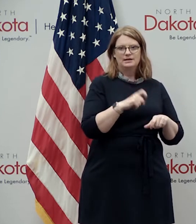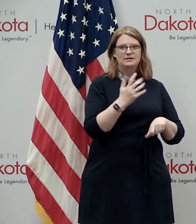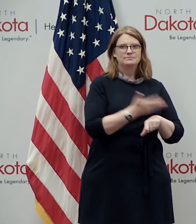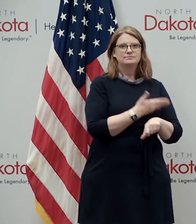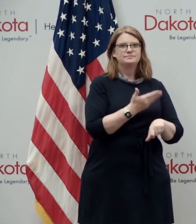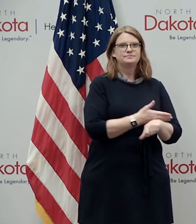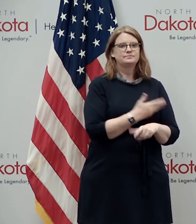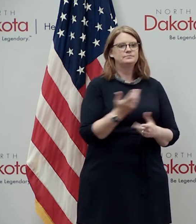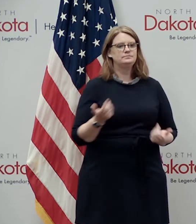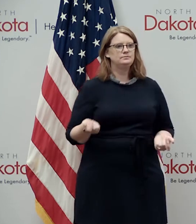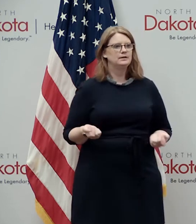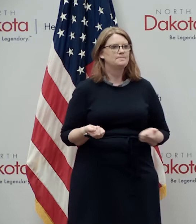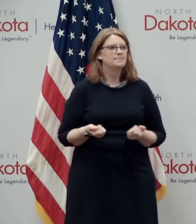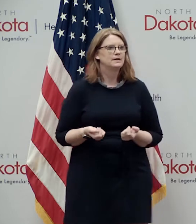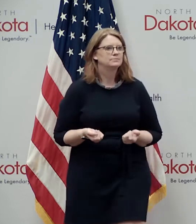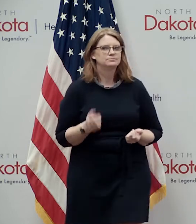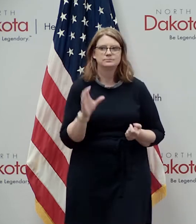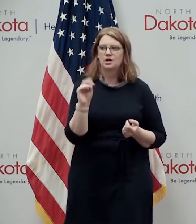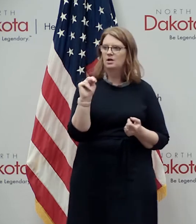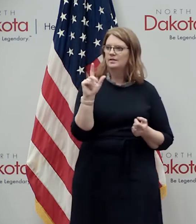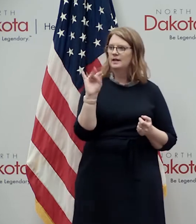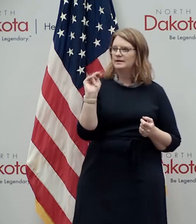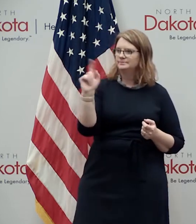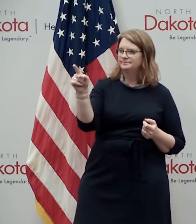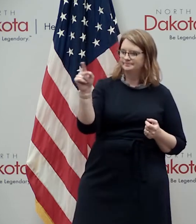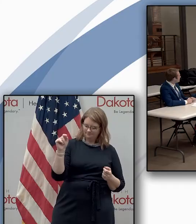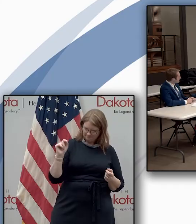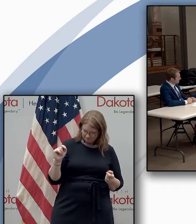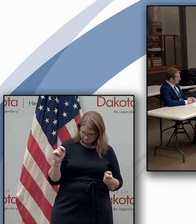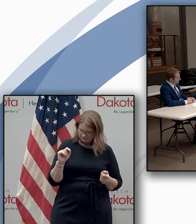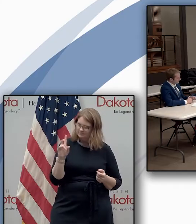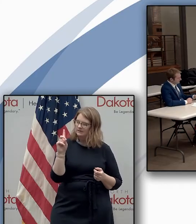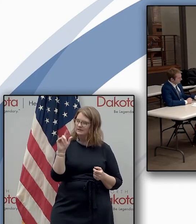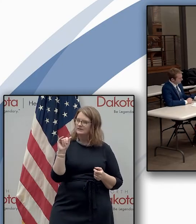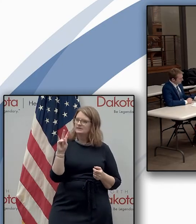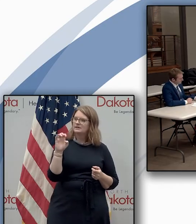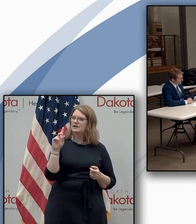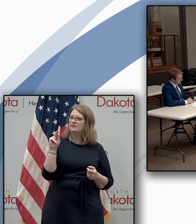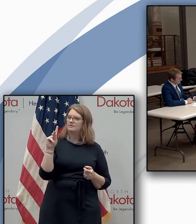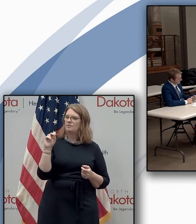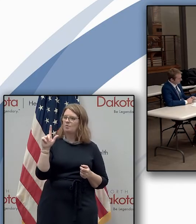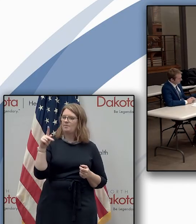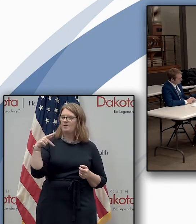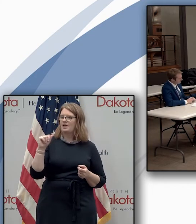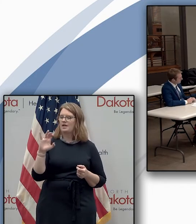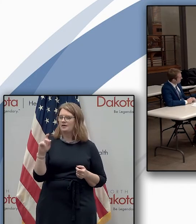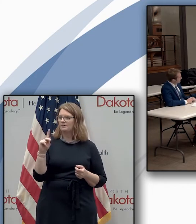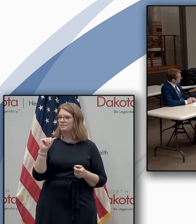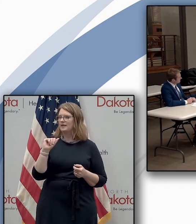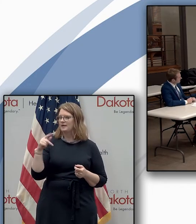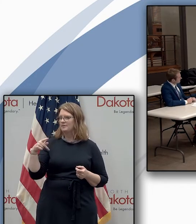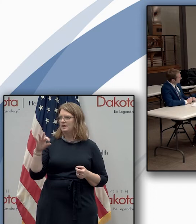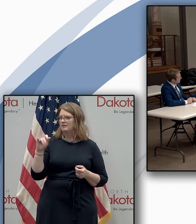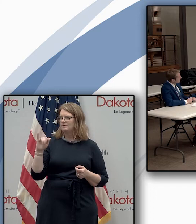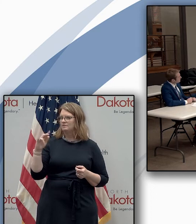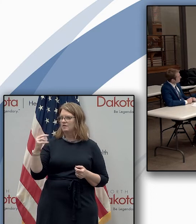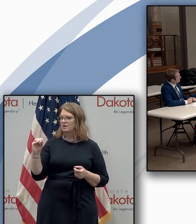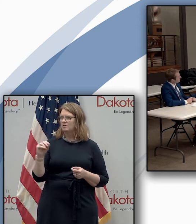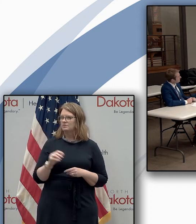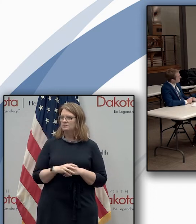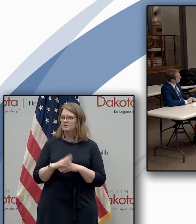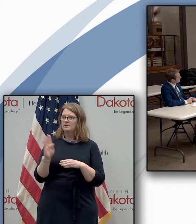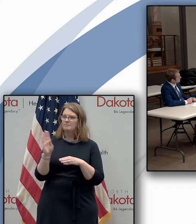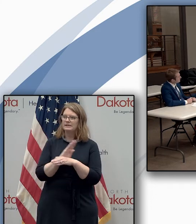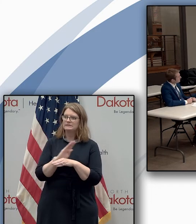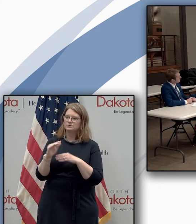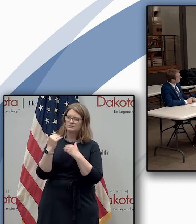uh online uh dave colpac with the ap in fargo are there any business restrictions still